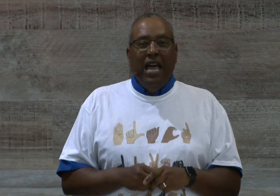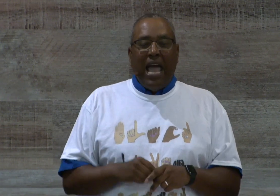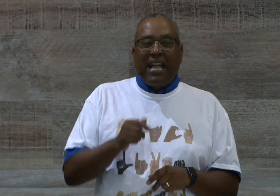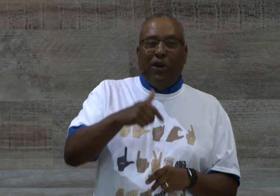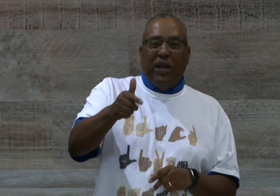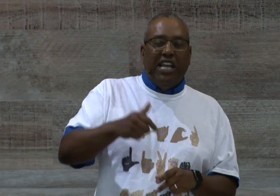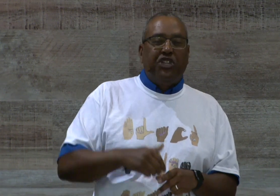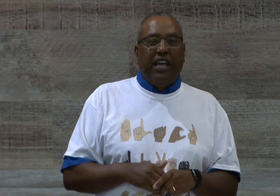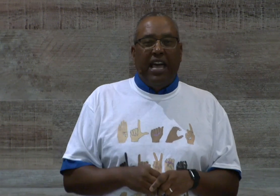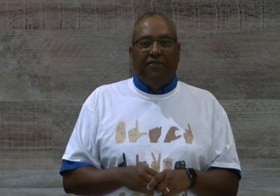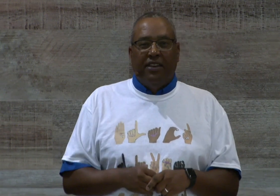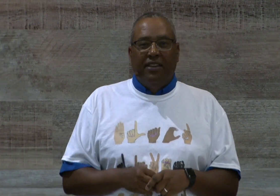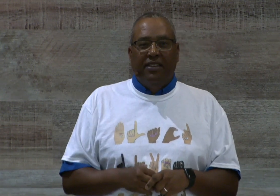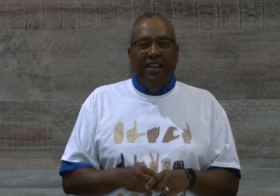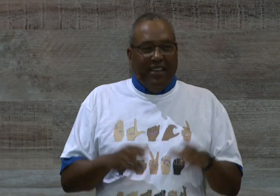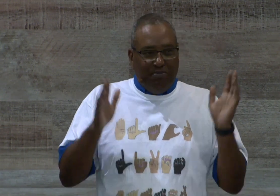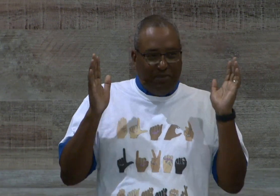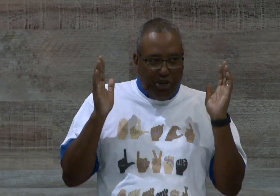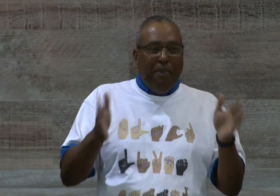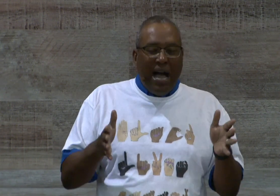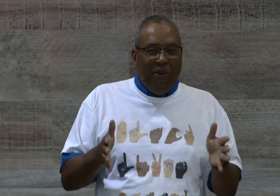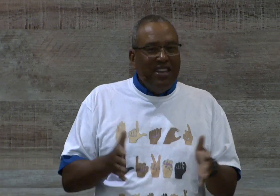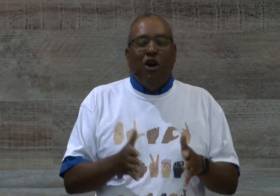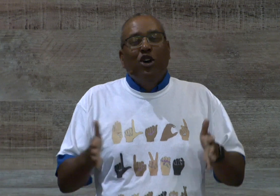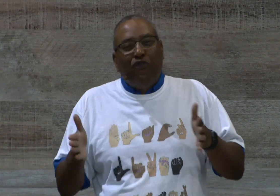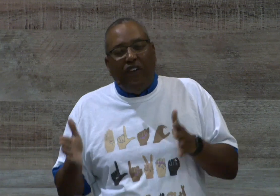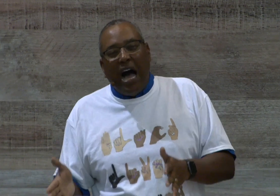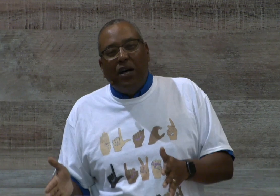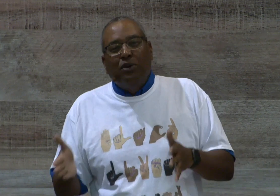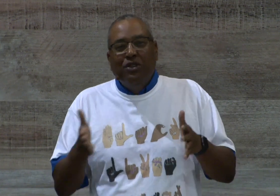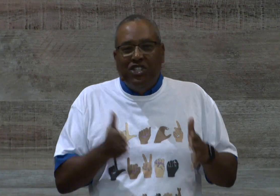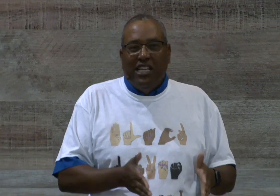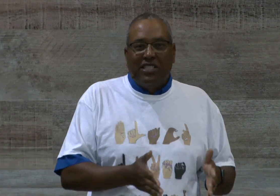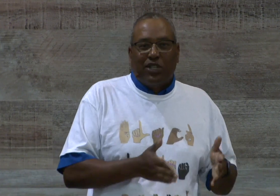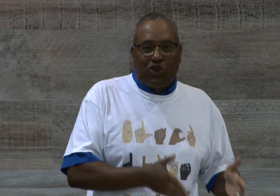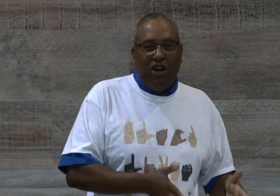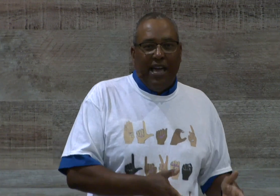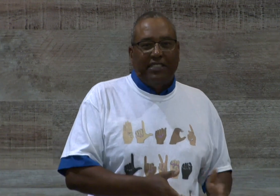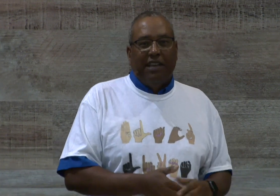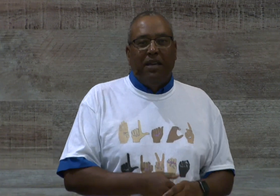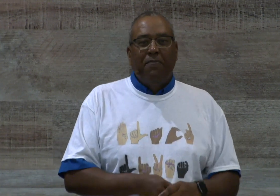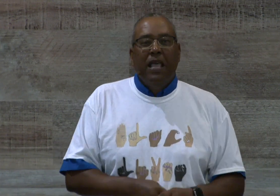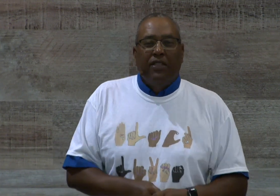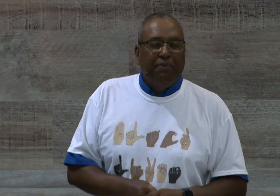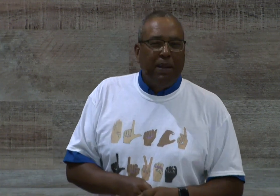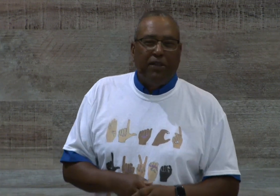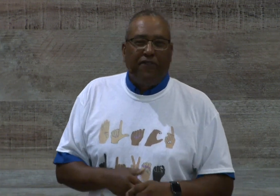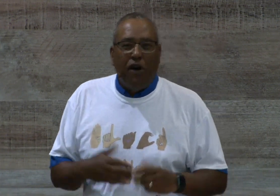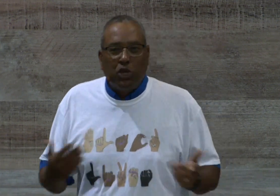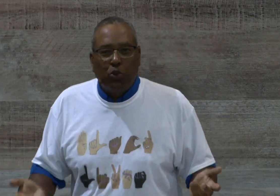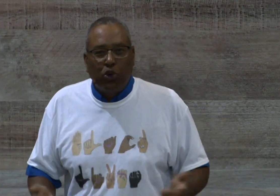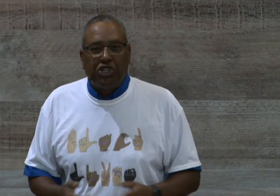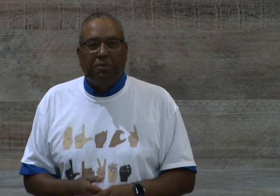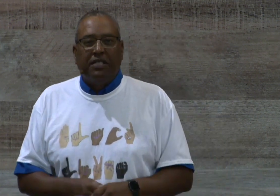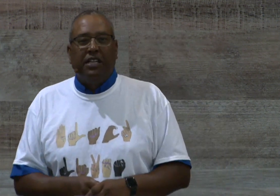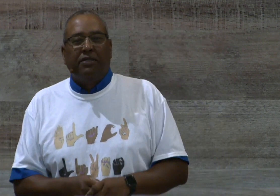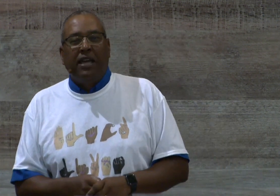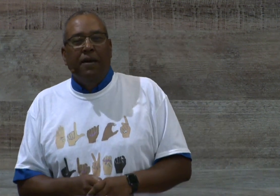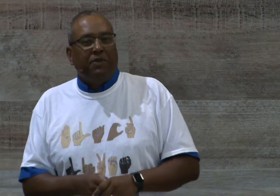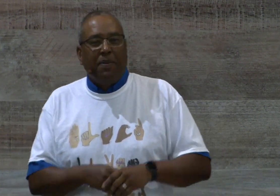Hey, I got a way to get you to heaven. Do it my way. No, follow Jesus Christ, amen? People that false worship, you know, some people